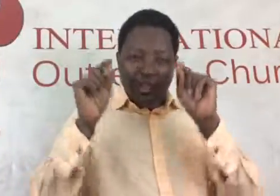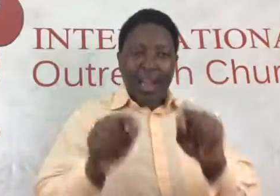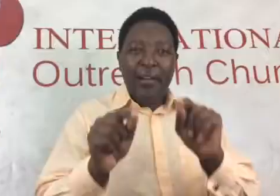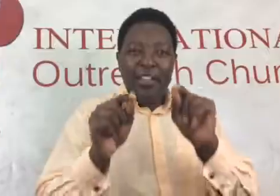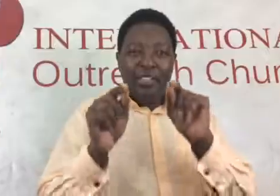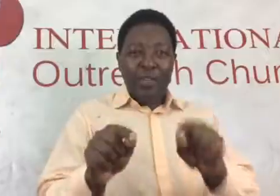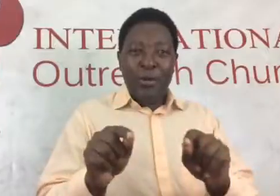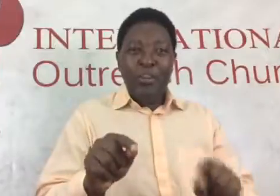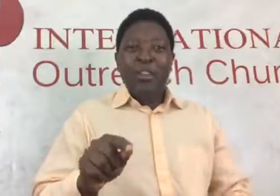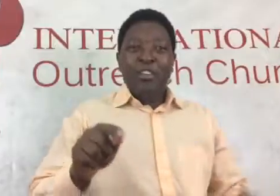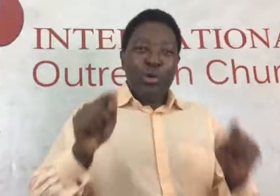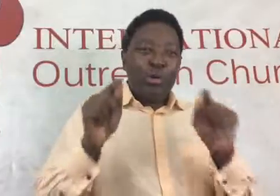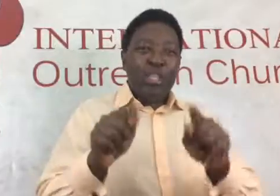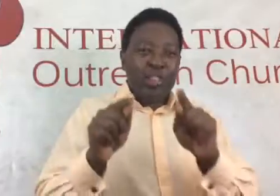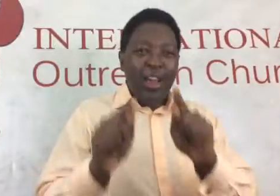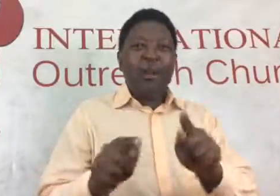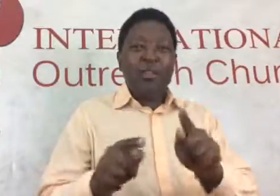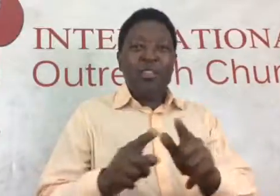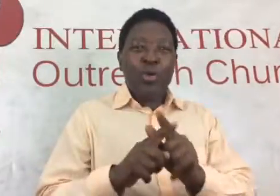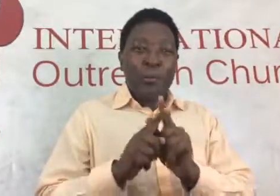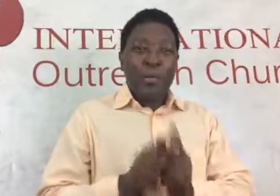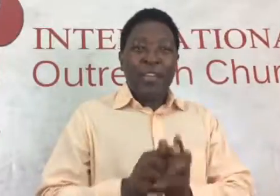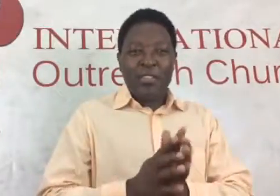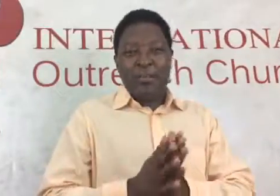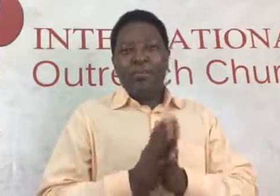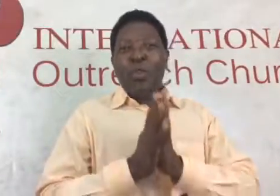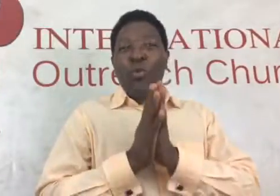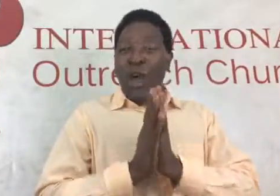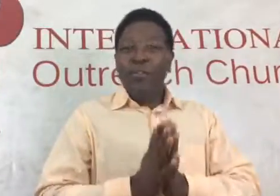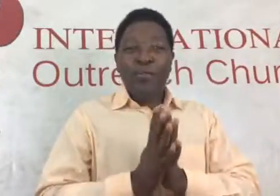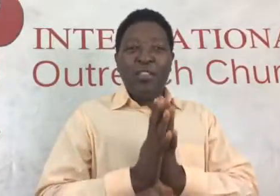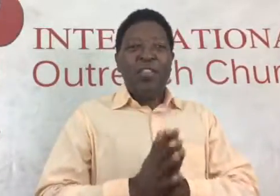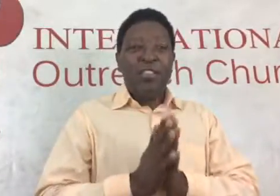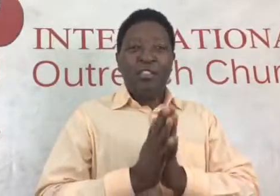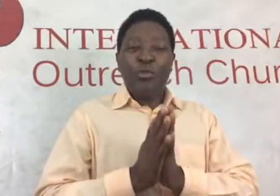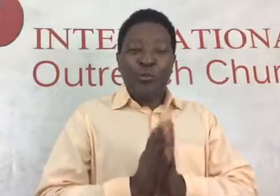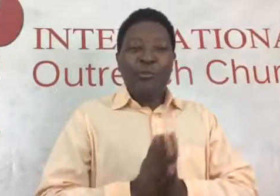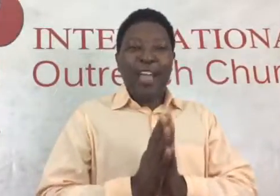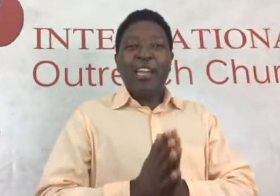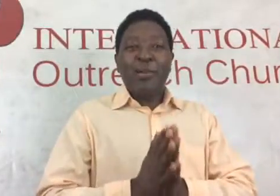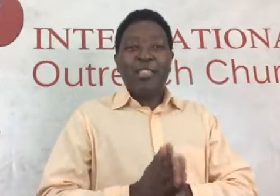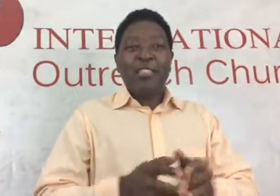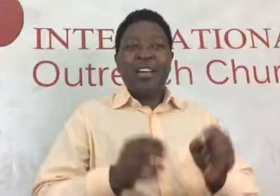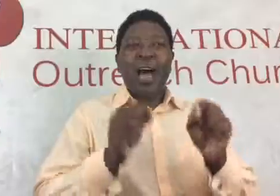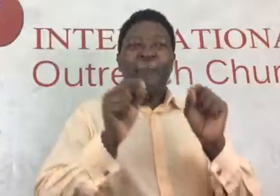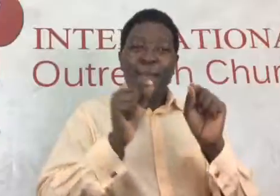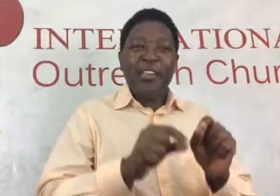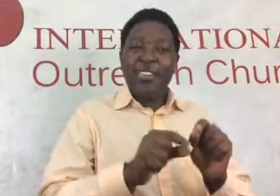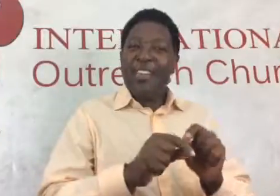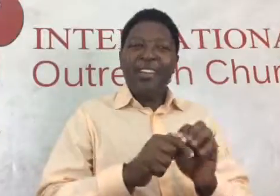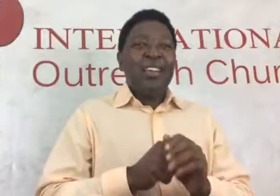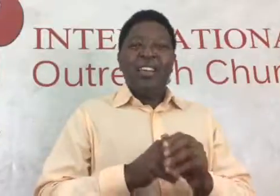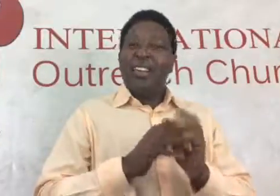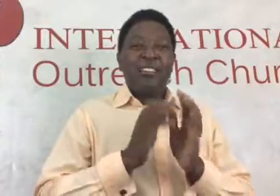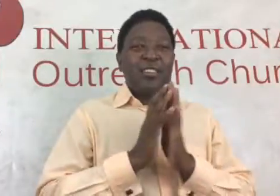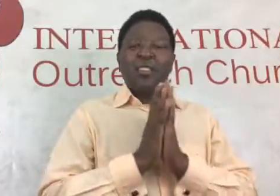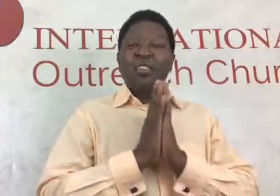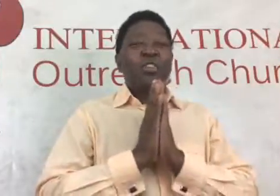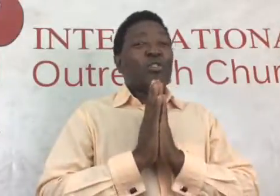challenge you to reach out to a mentor. One of the things you will find out is a mentor is not